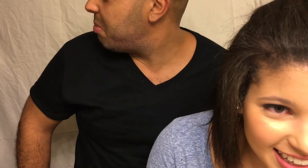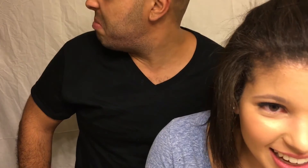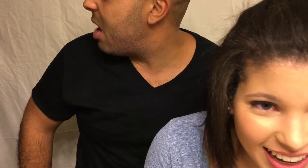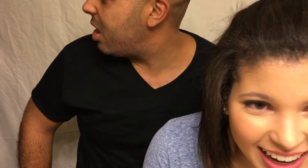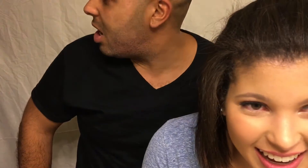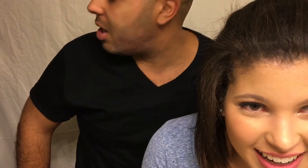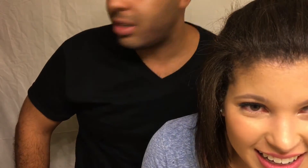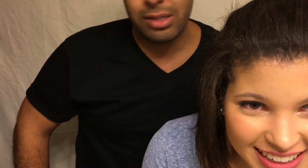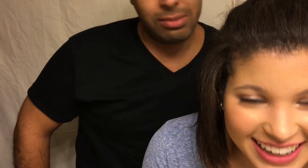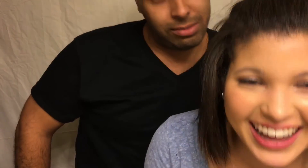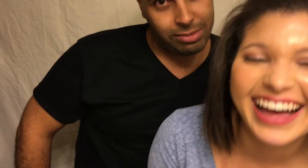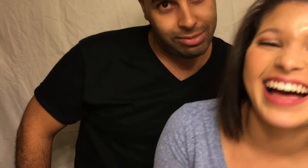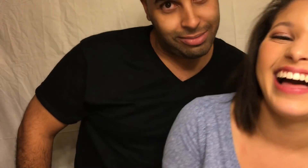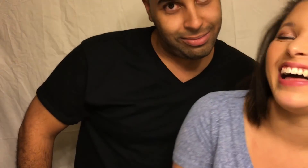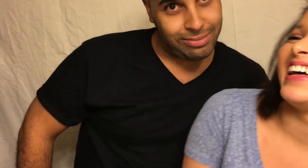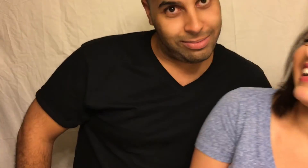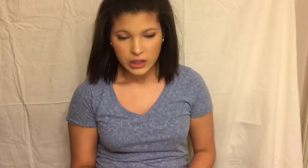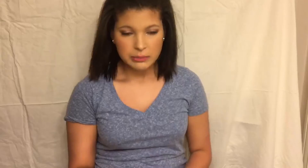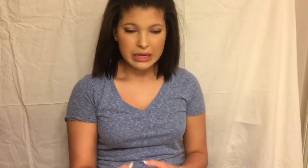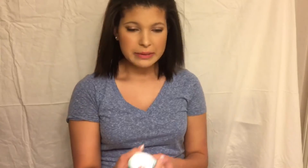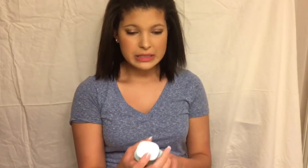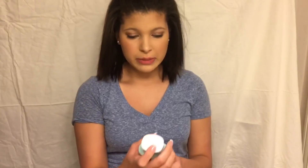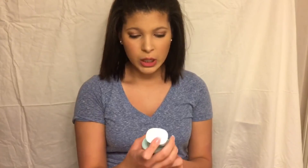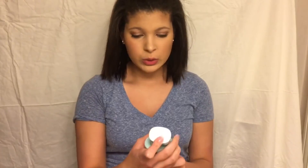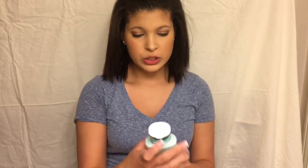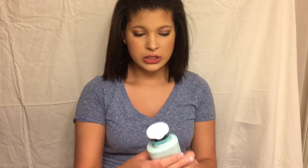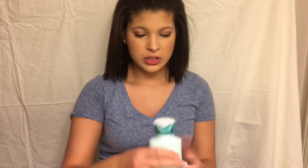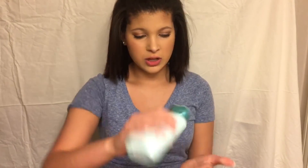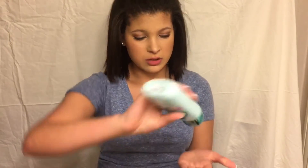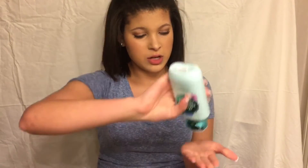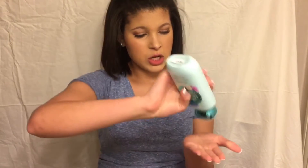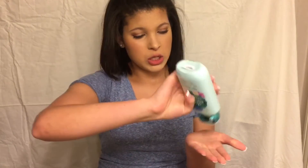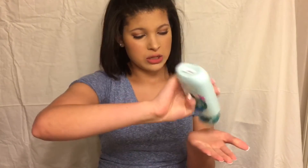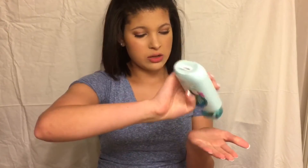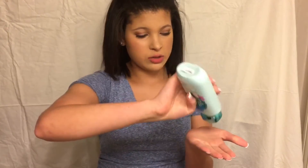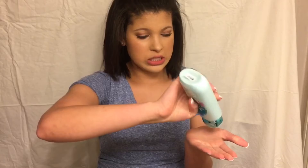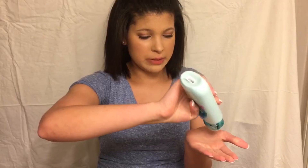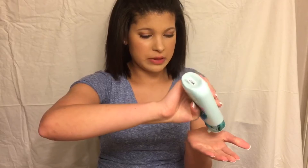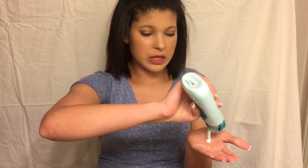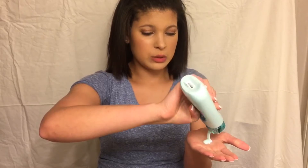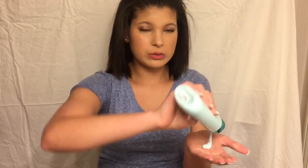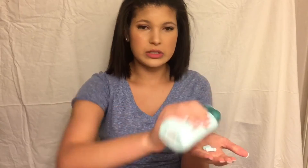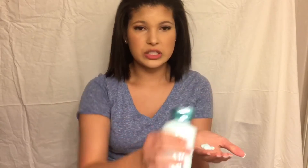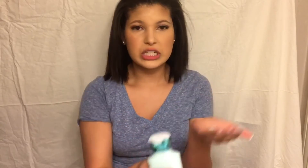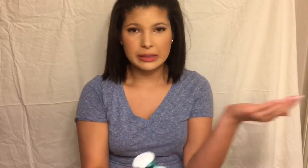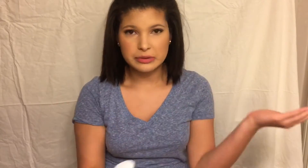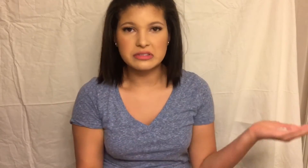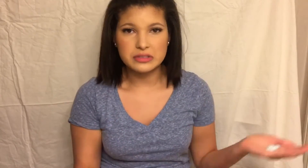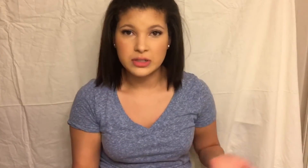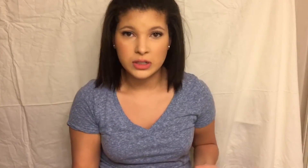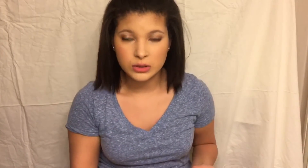Mother. maybe some lotion to loosen up the old chapels you know